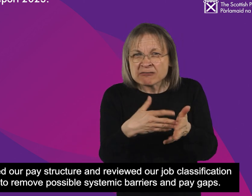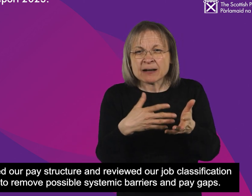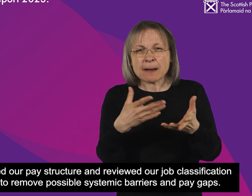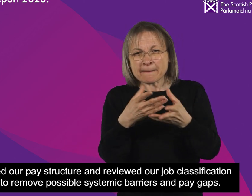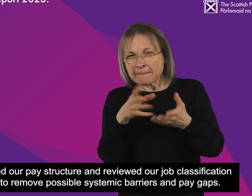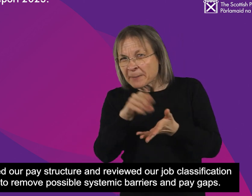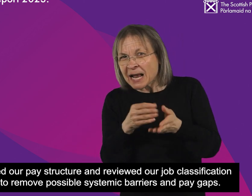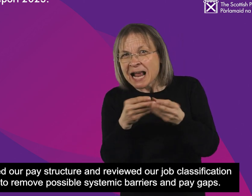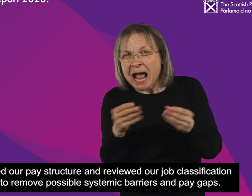gaps.